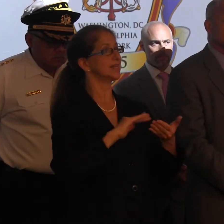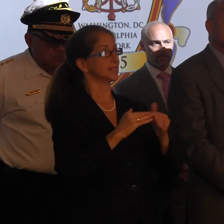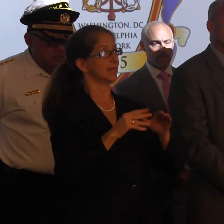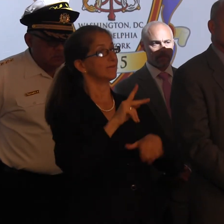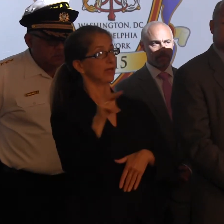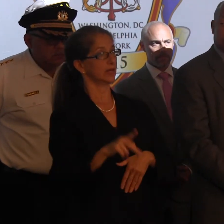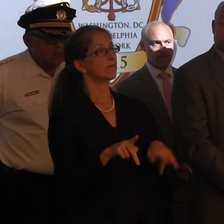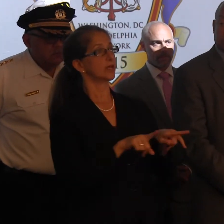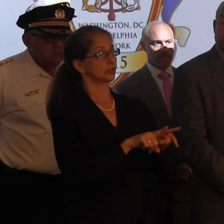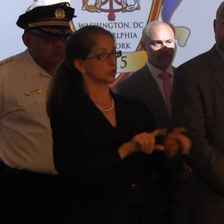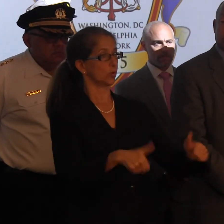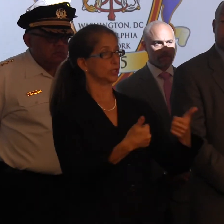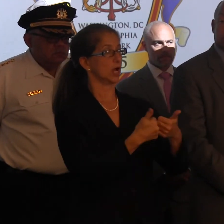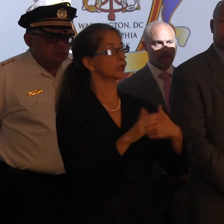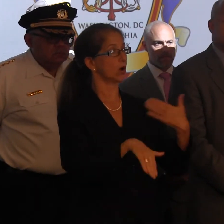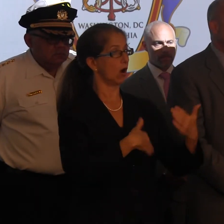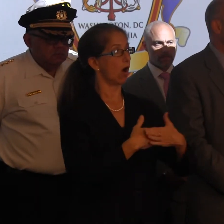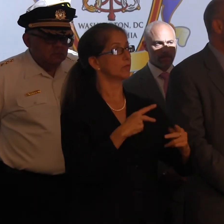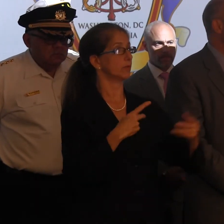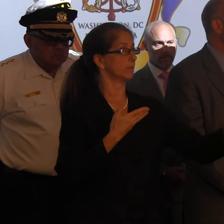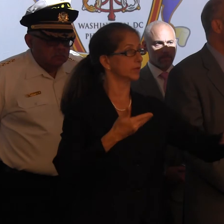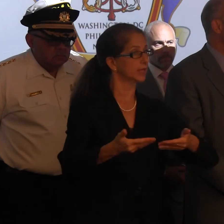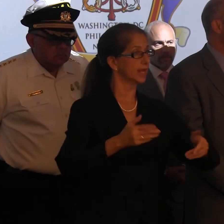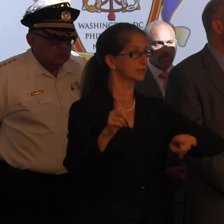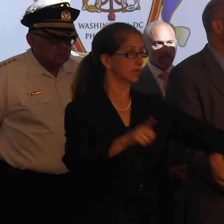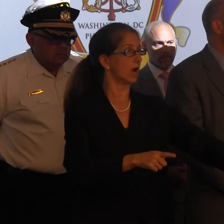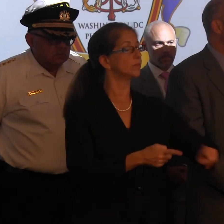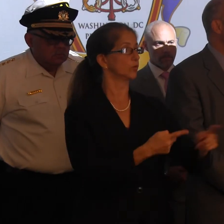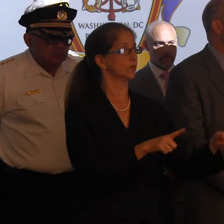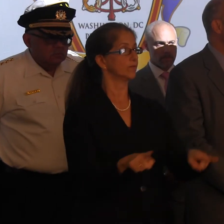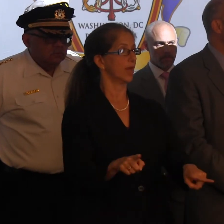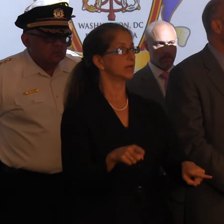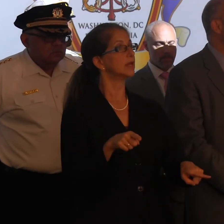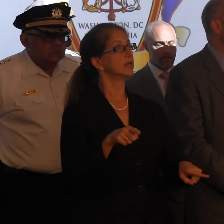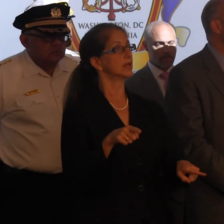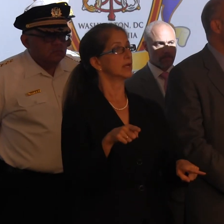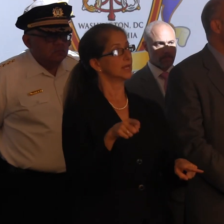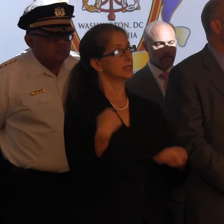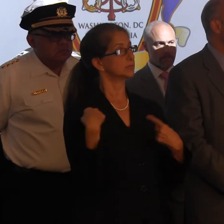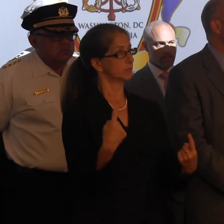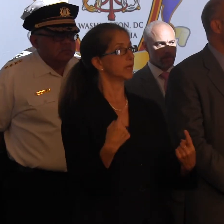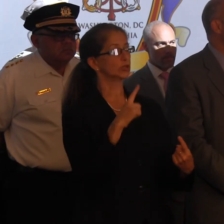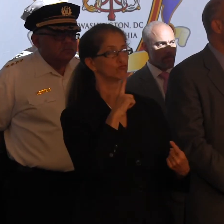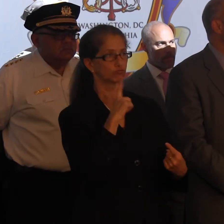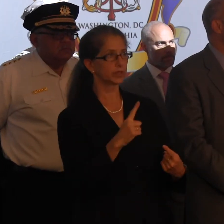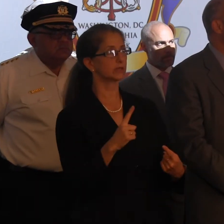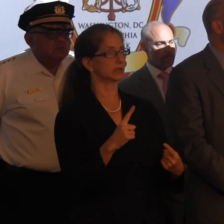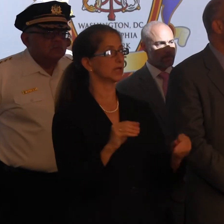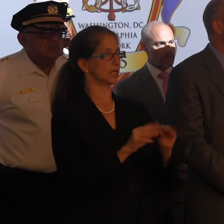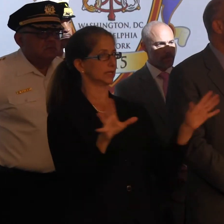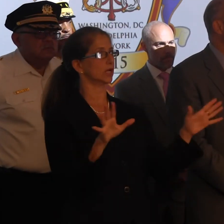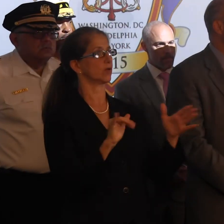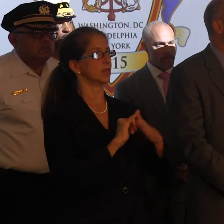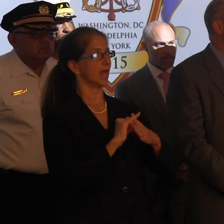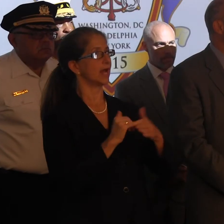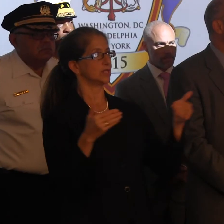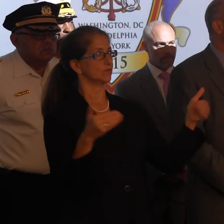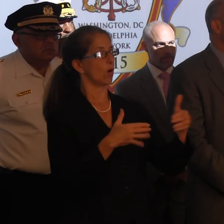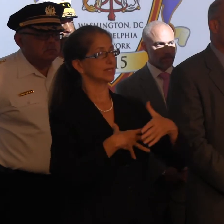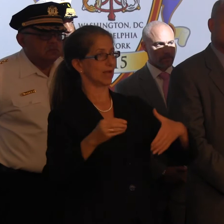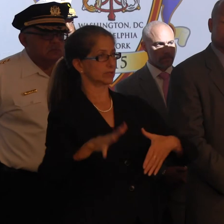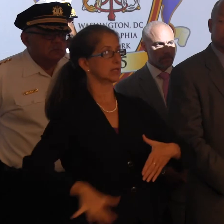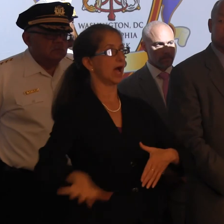challenge out there as well while all the guests are coming to the event. He's been very adamant that he is focused on the exterior